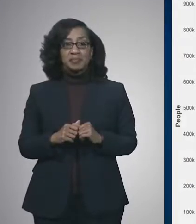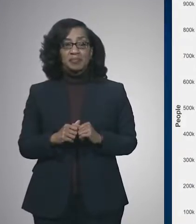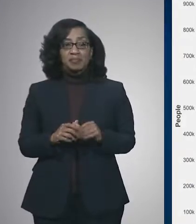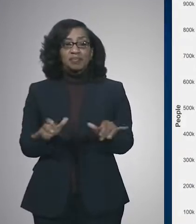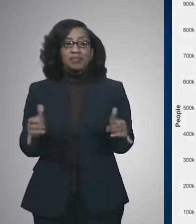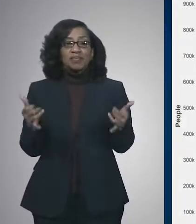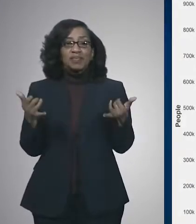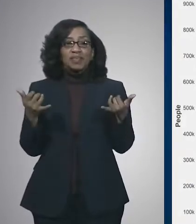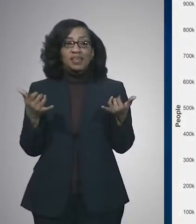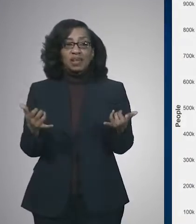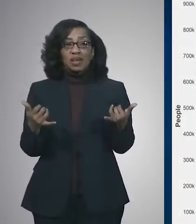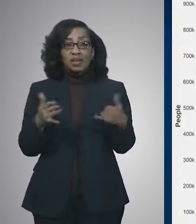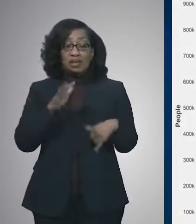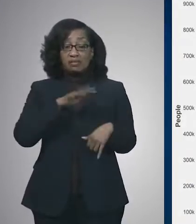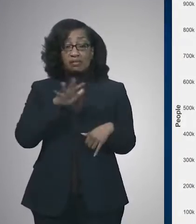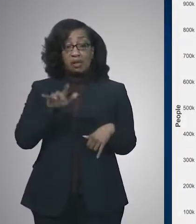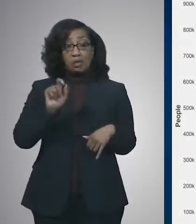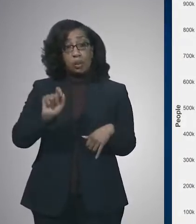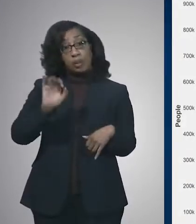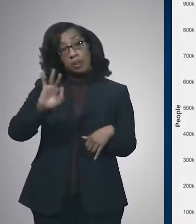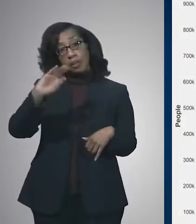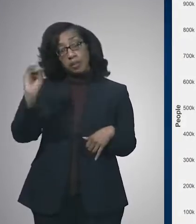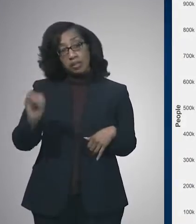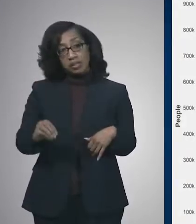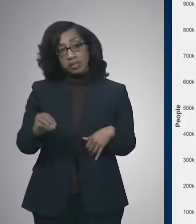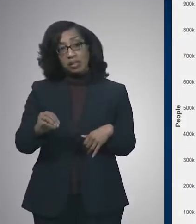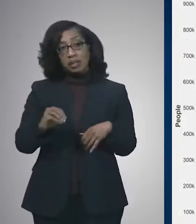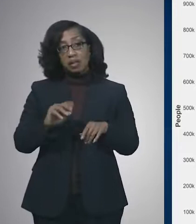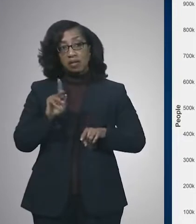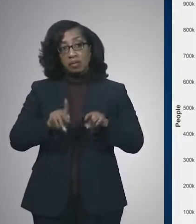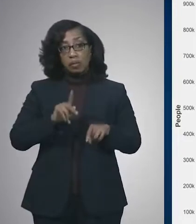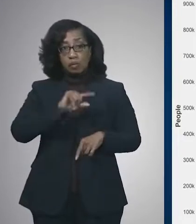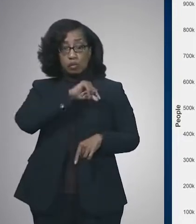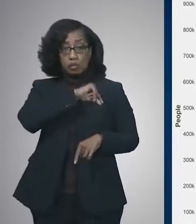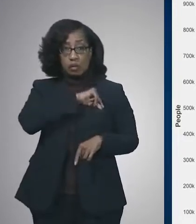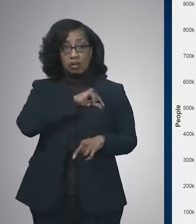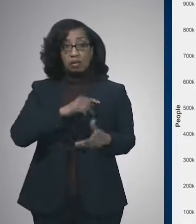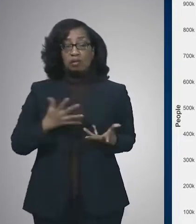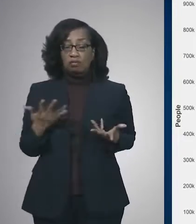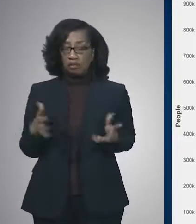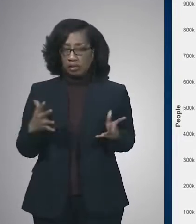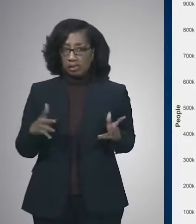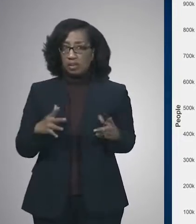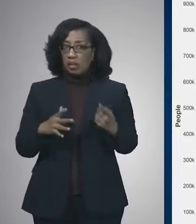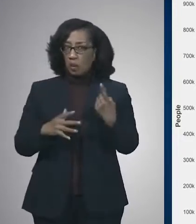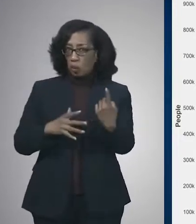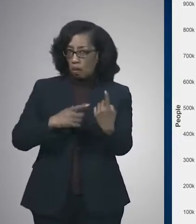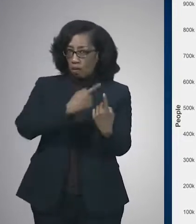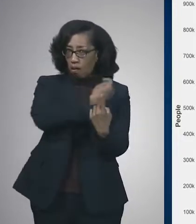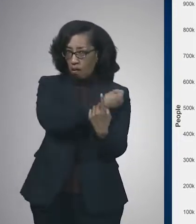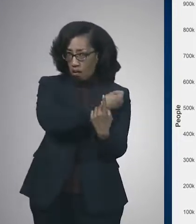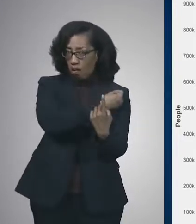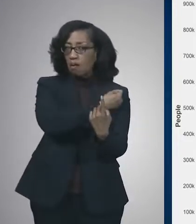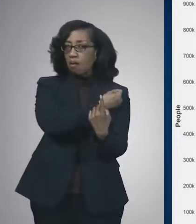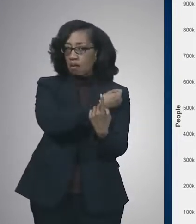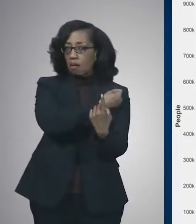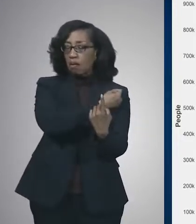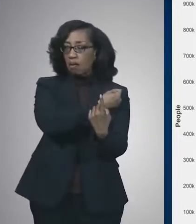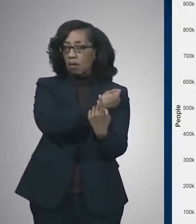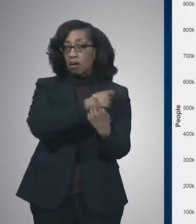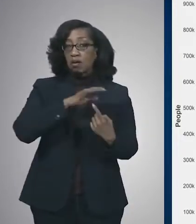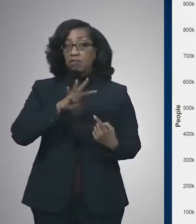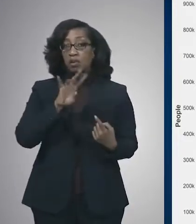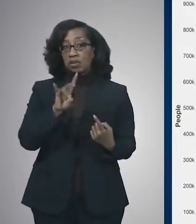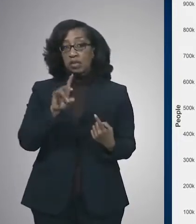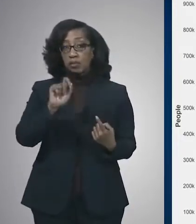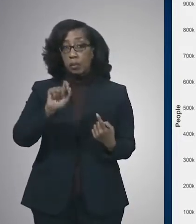Currently, 55.9% of the eligible population has received at least one dose of vaccine. 47